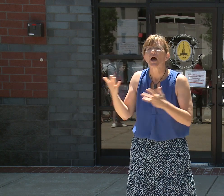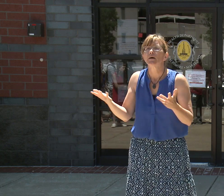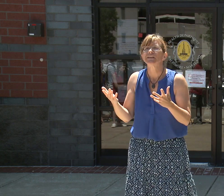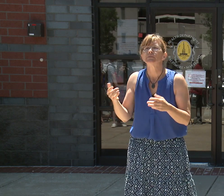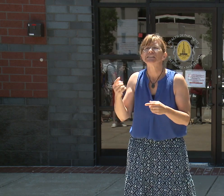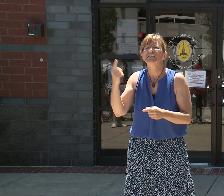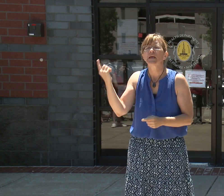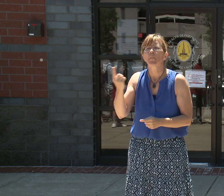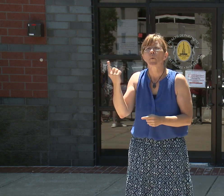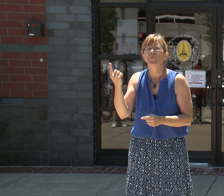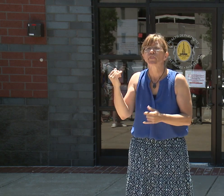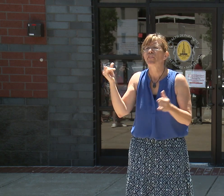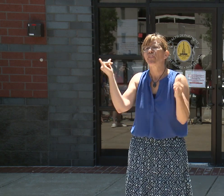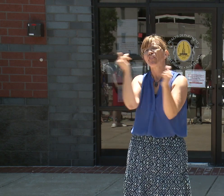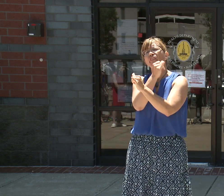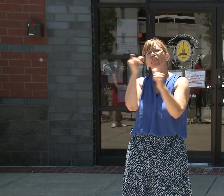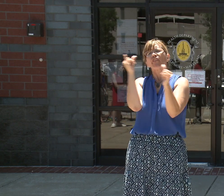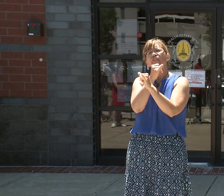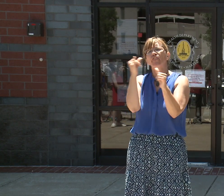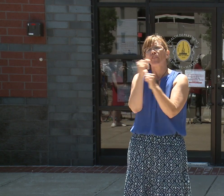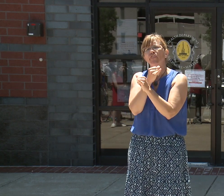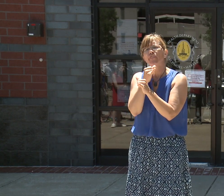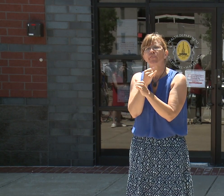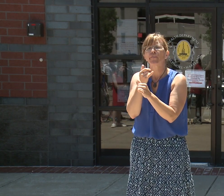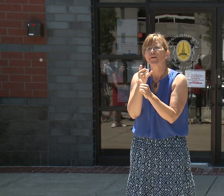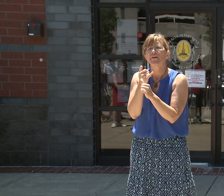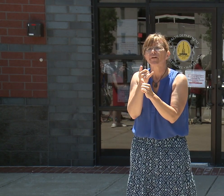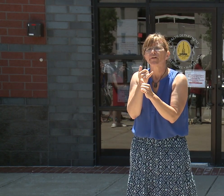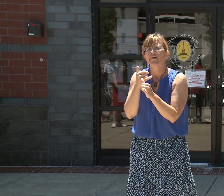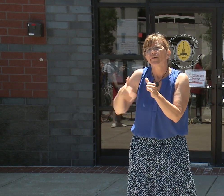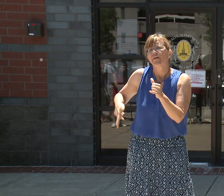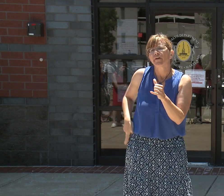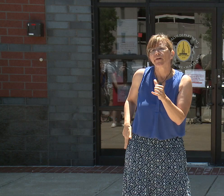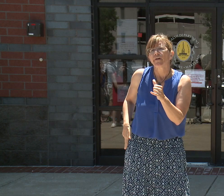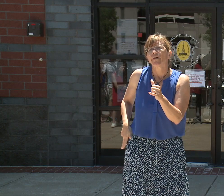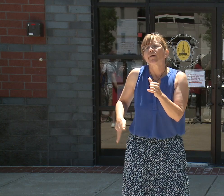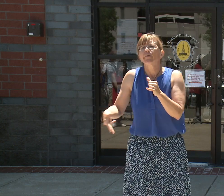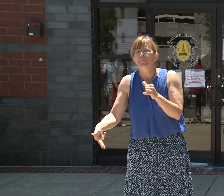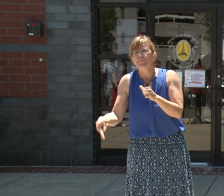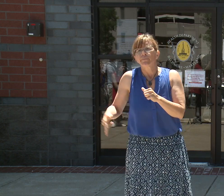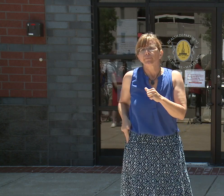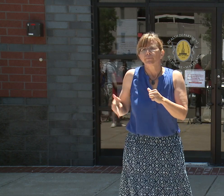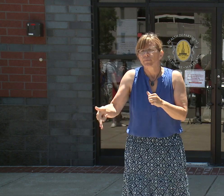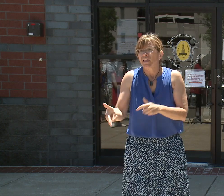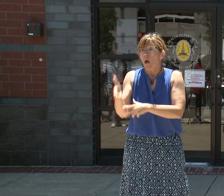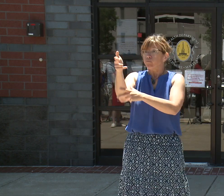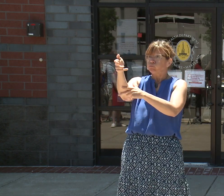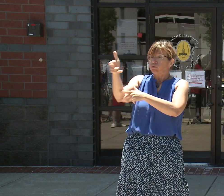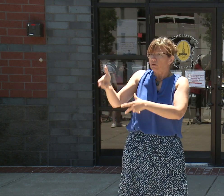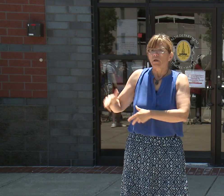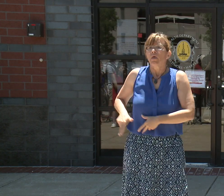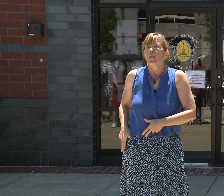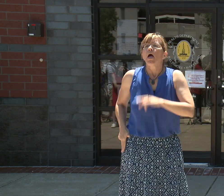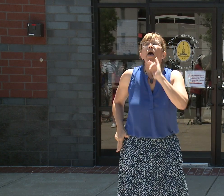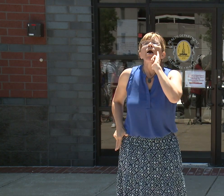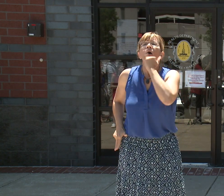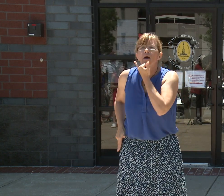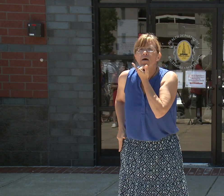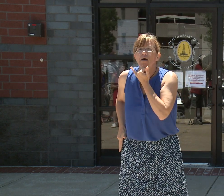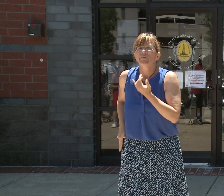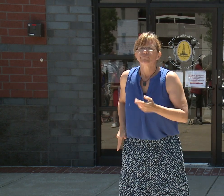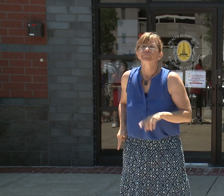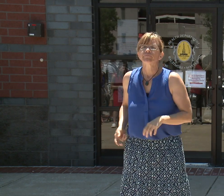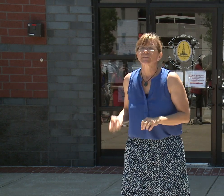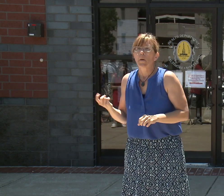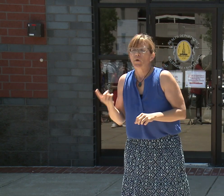We have some information about the vehicle. Perhaps that's sped away because it happened within feet of officers. But the second